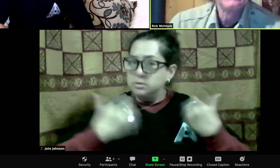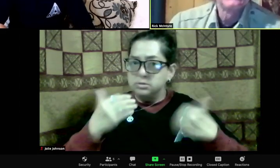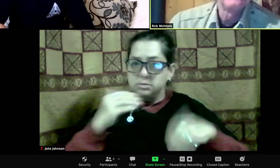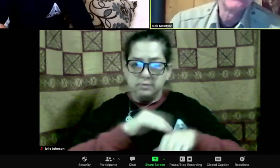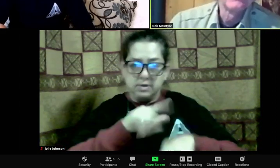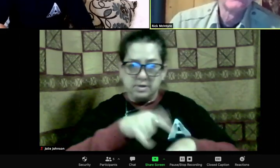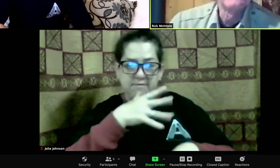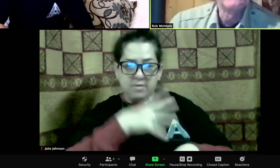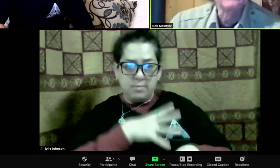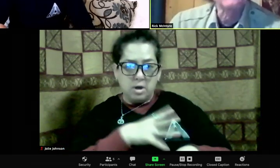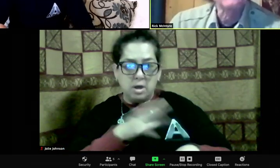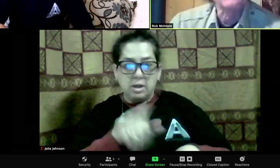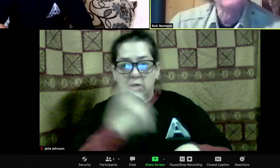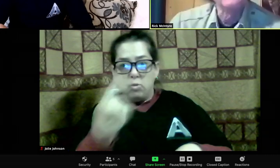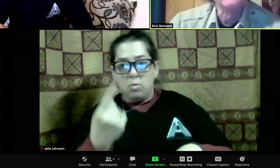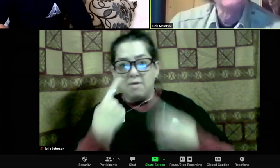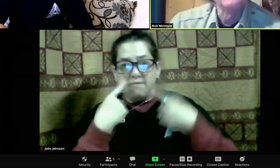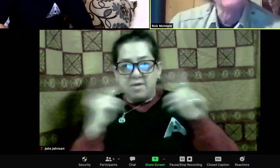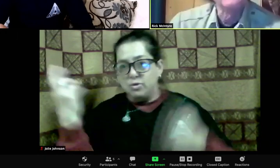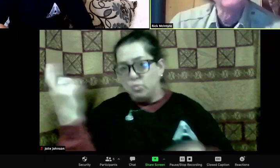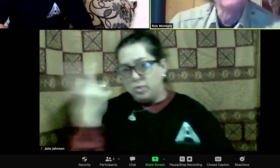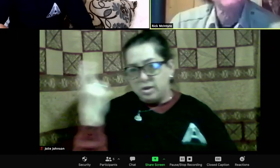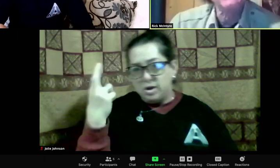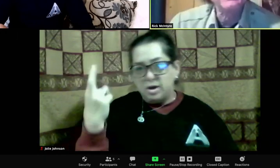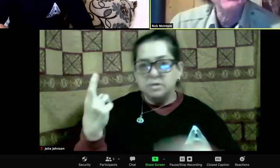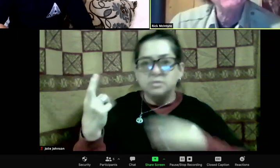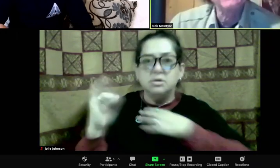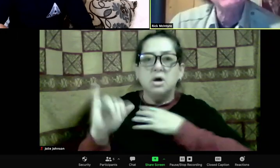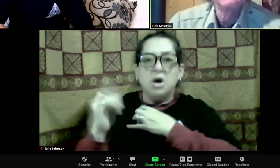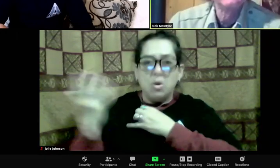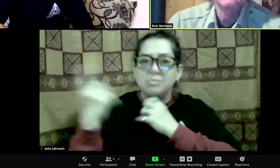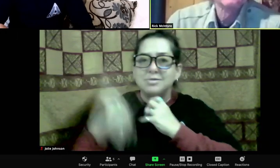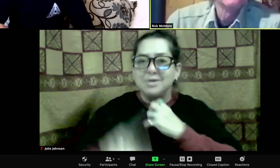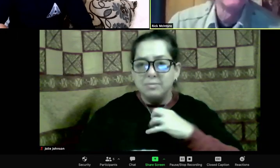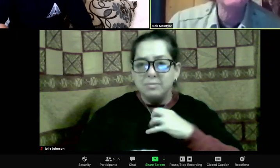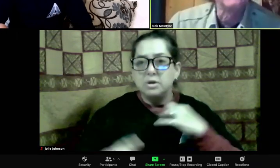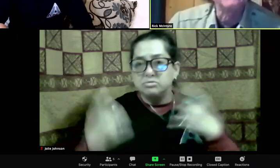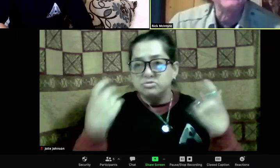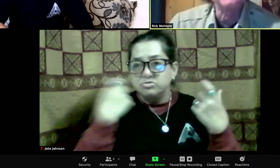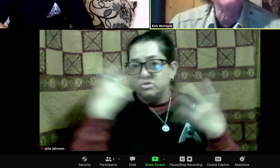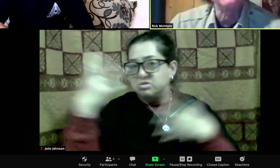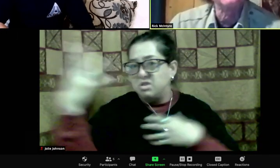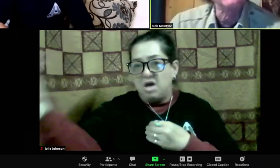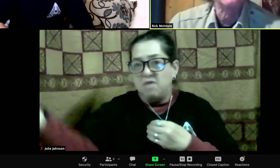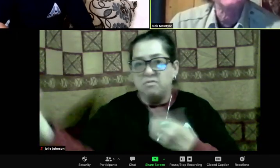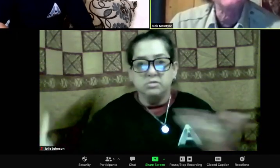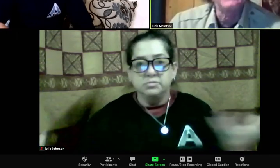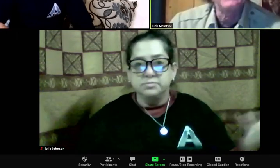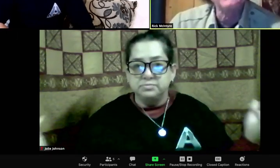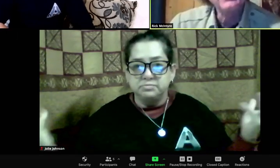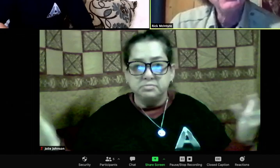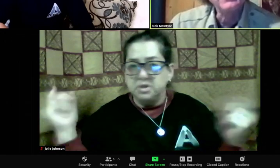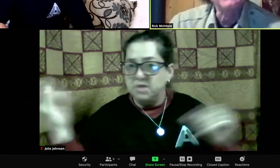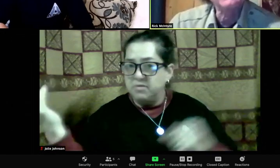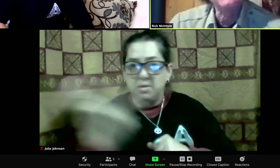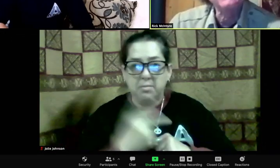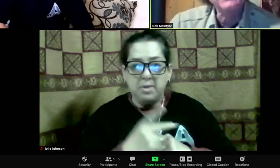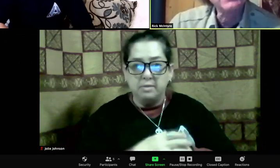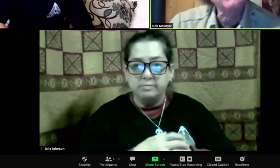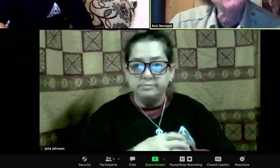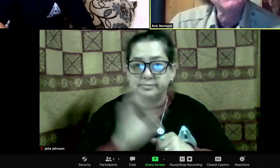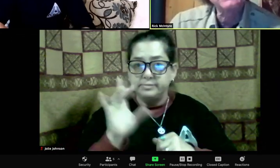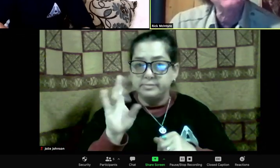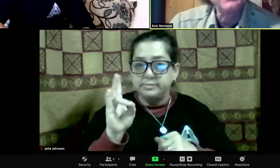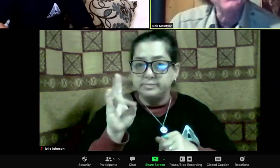that didn't happen. In fact, he was actually pretty grumpy to the new alpha female and would snap at her and ignore her when she tried to